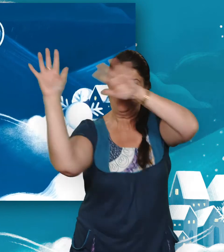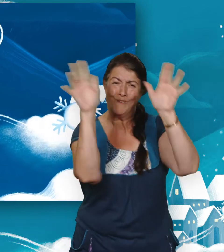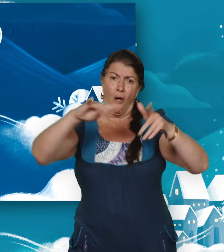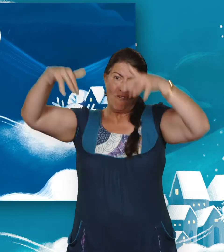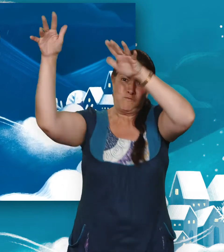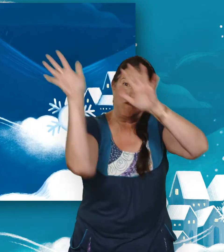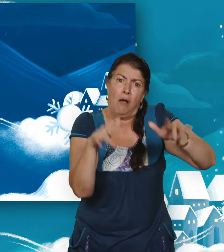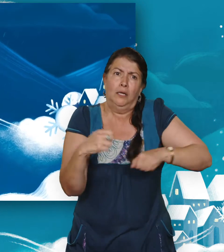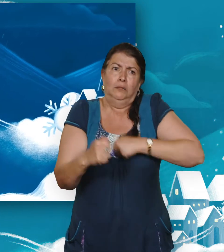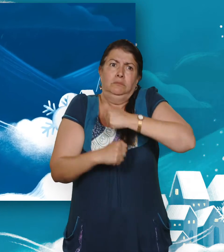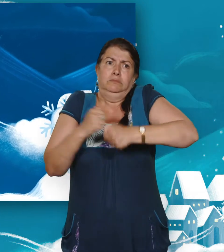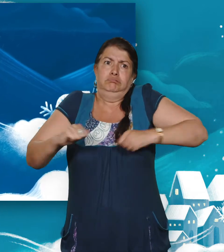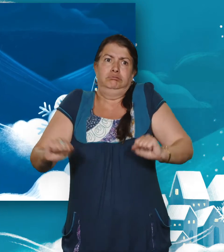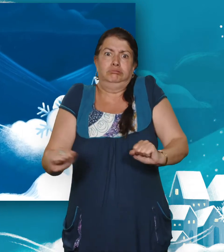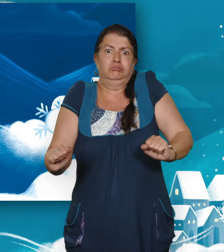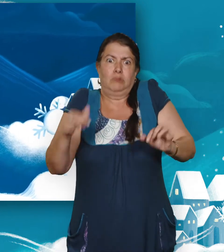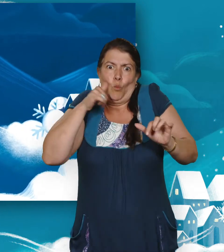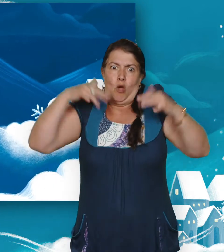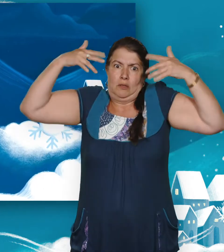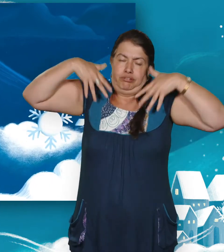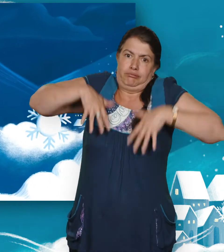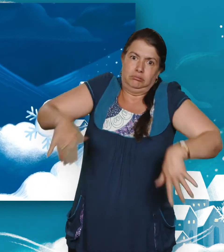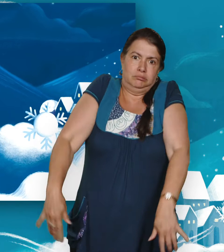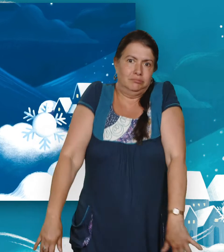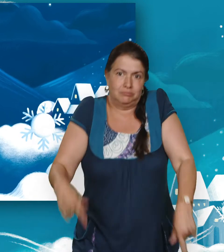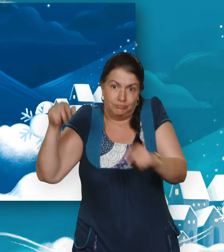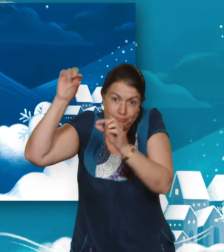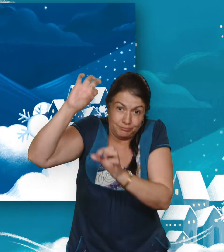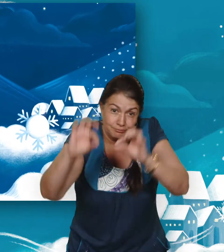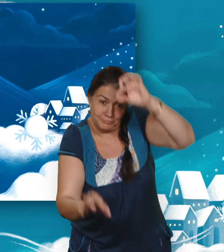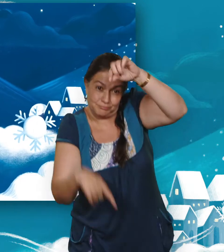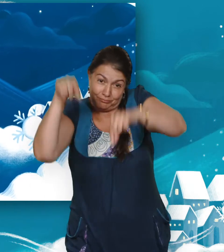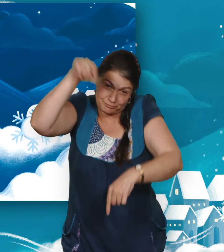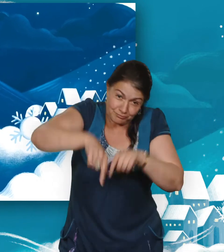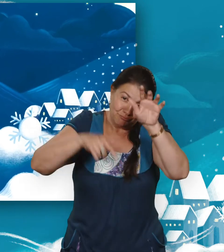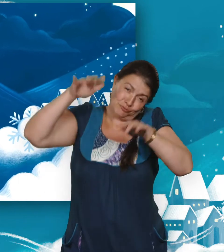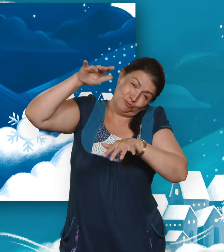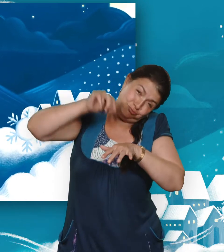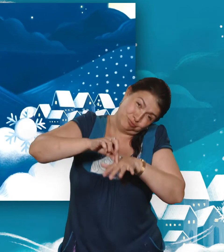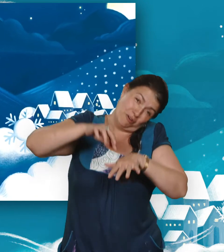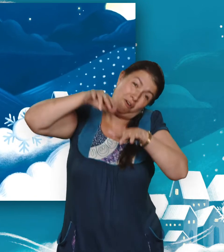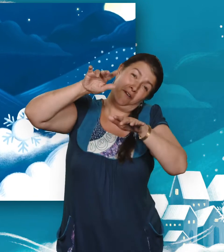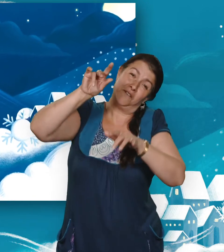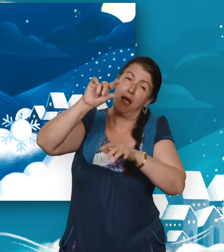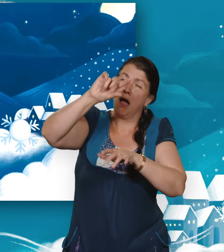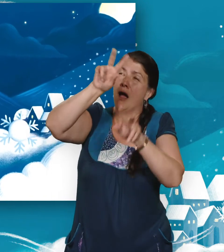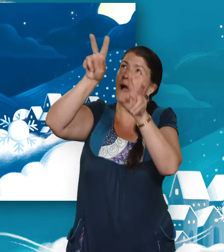But the cloud's too heavy, it's too much to bear. Precipitation comes falling there. So,